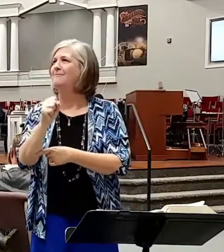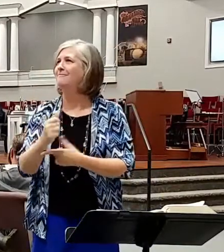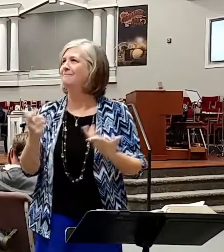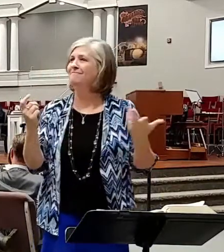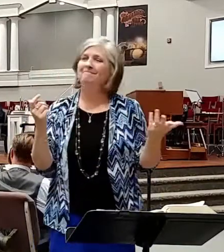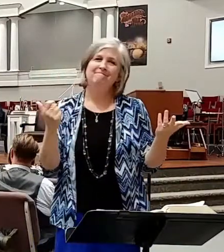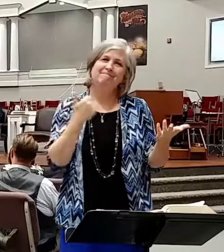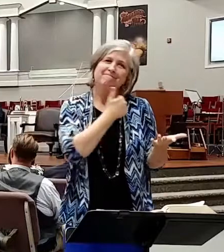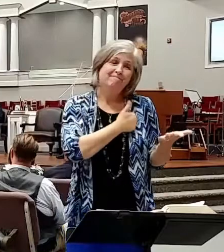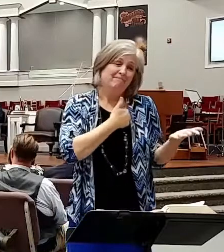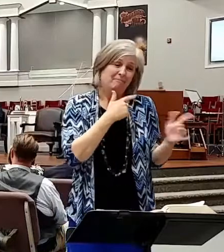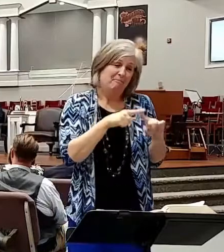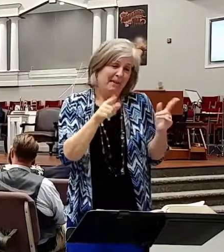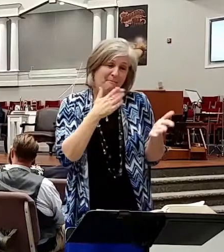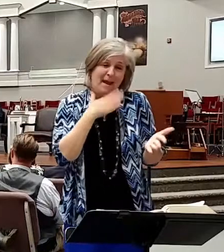but it was in the sermon notes. I had to say it.